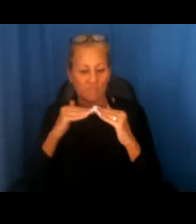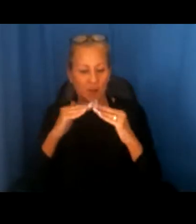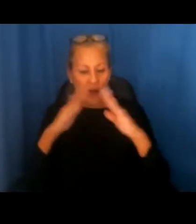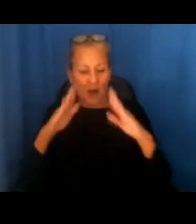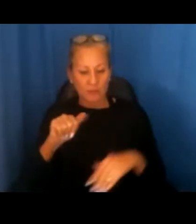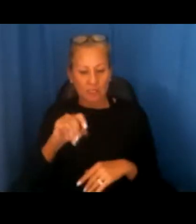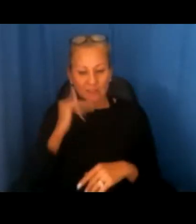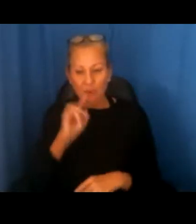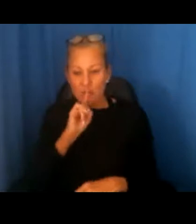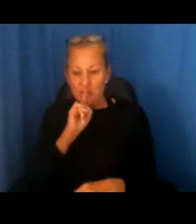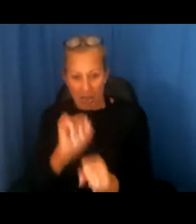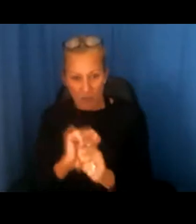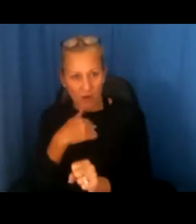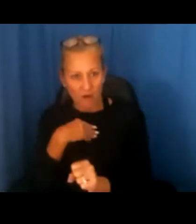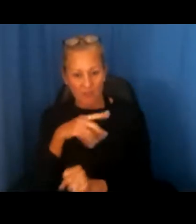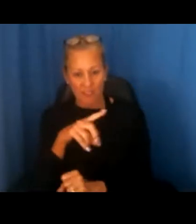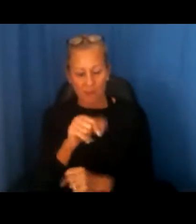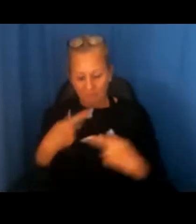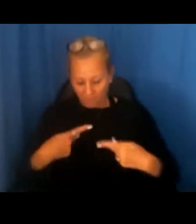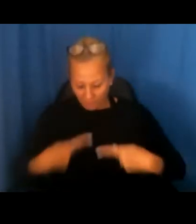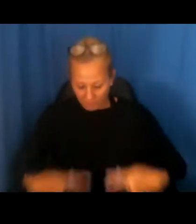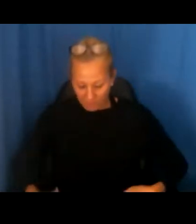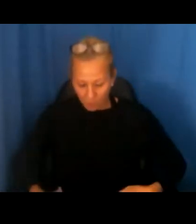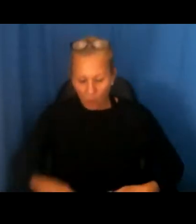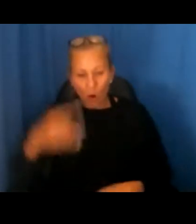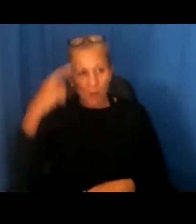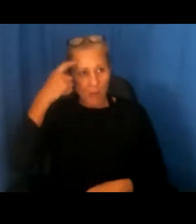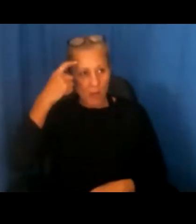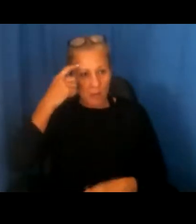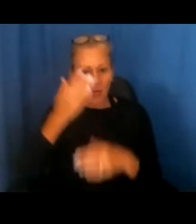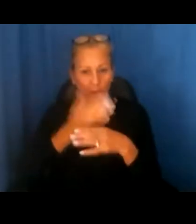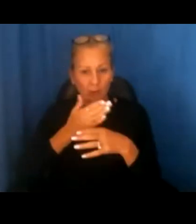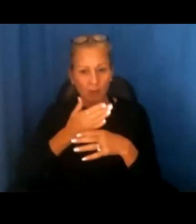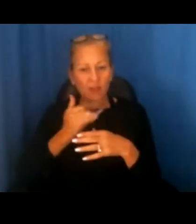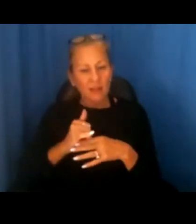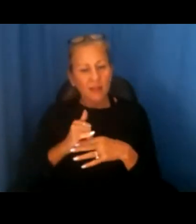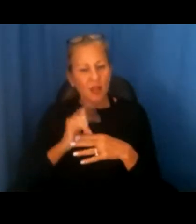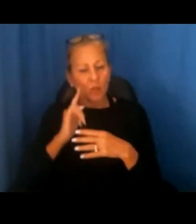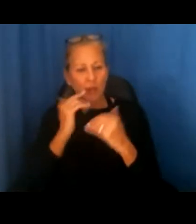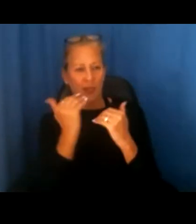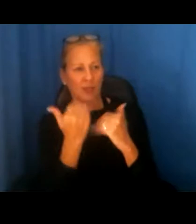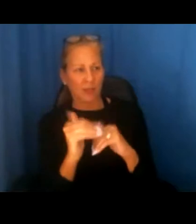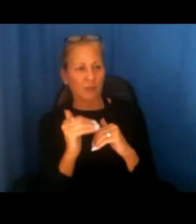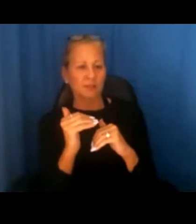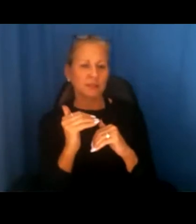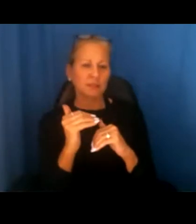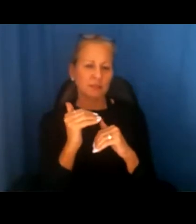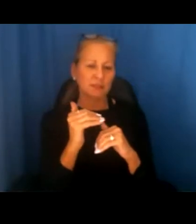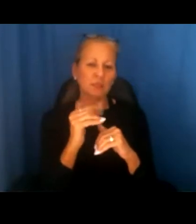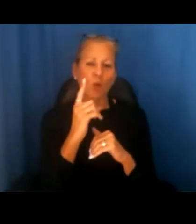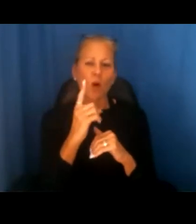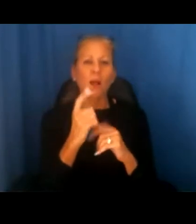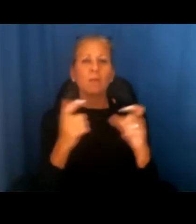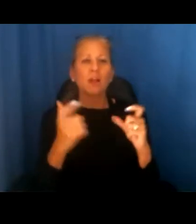actual disability if they have a physical or mental impairment that substantially limits at least one major life